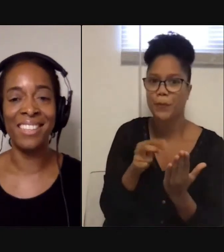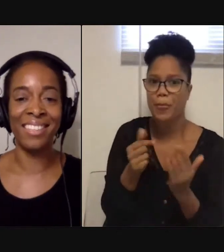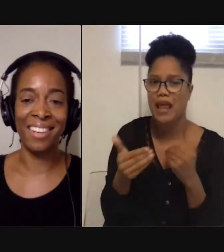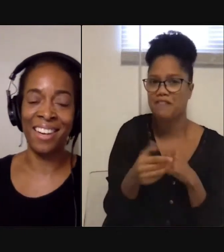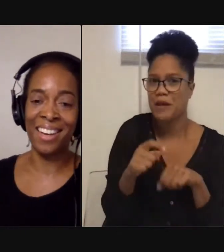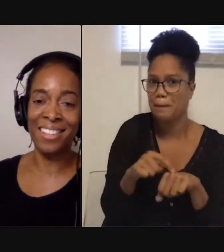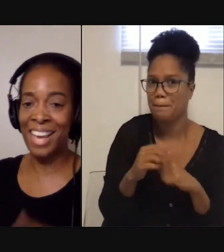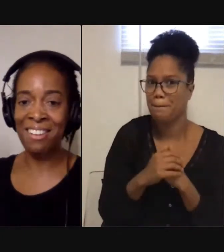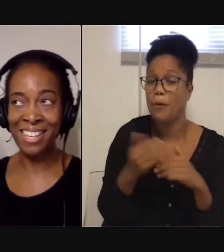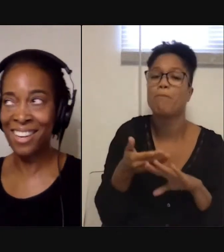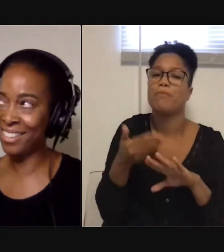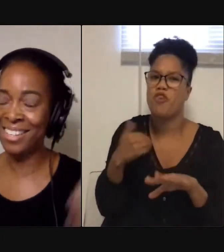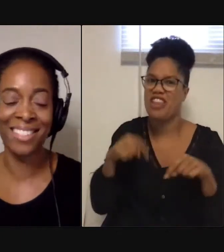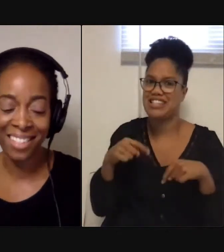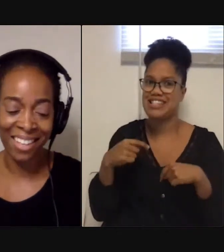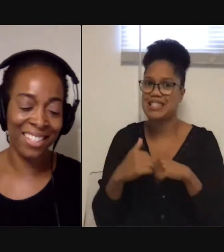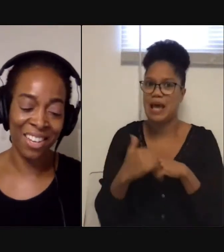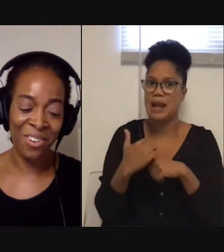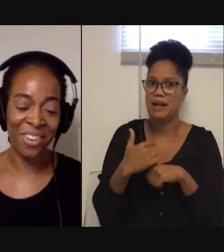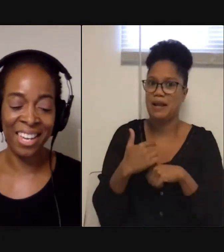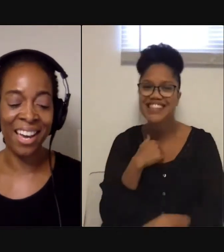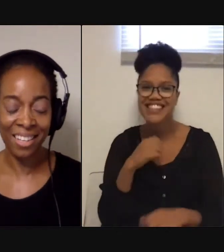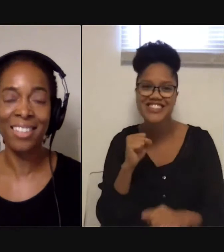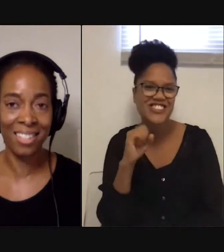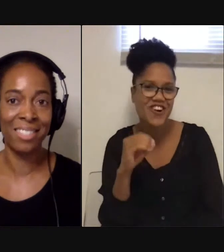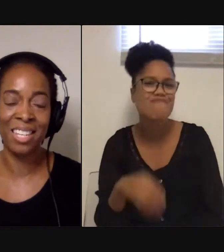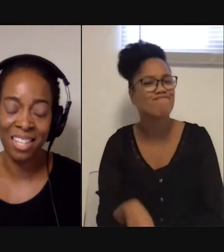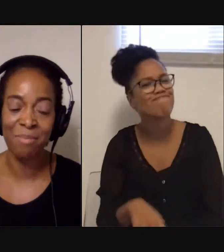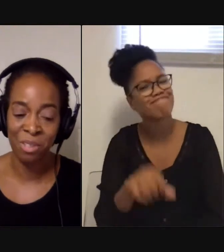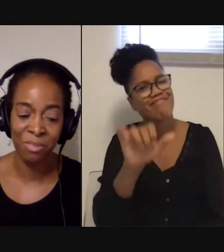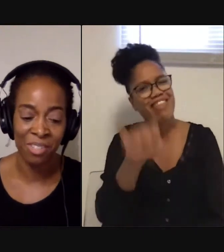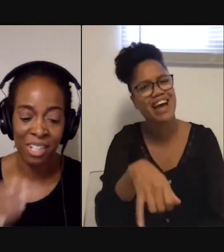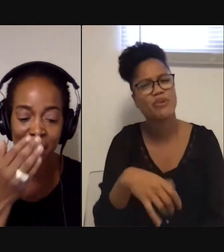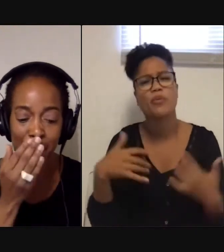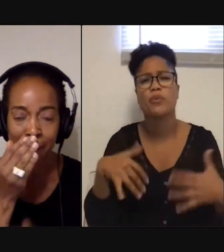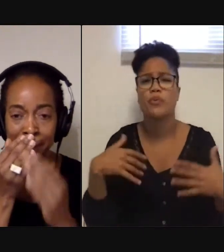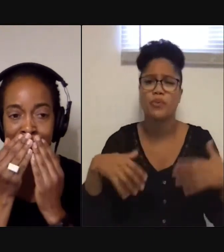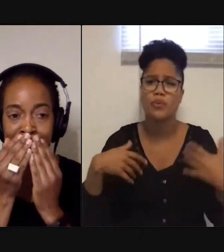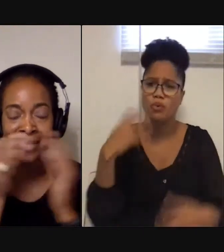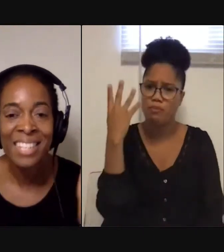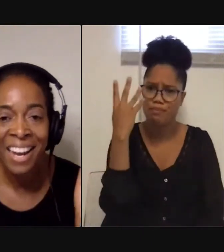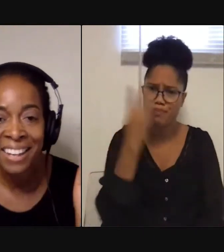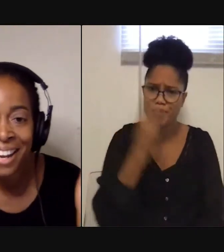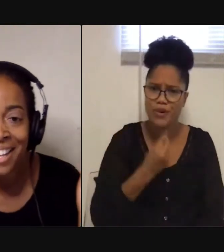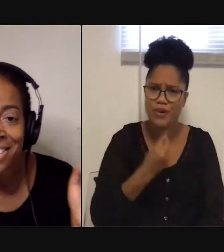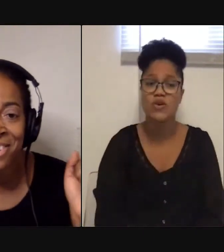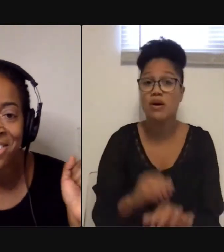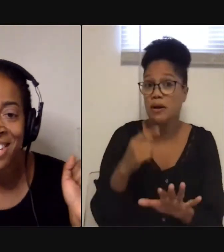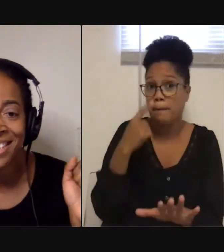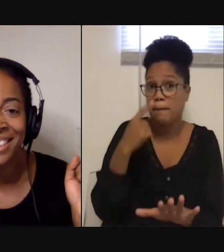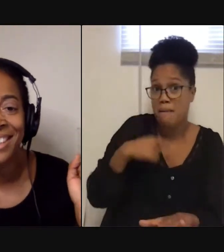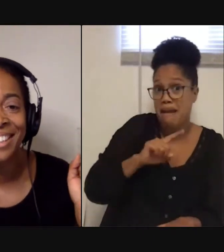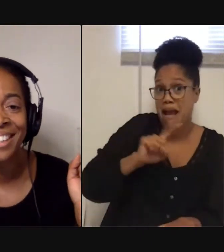the galley, I guess. So, yeah, it's really, it's beautiful. Can I, can I ask